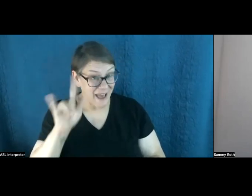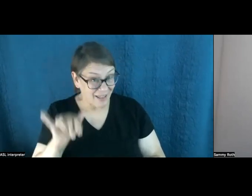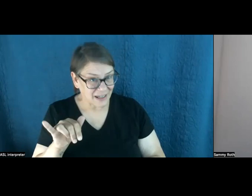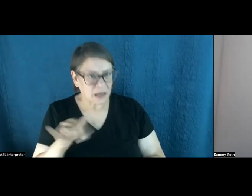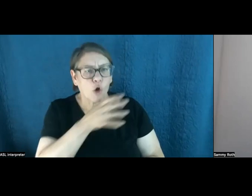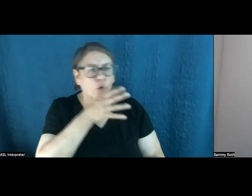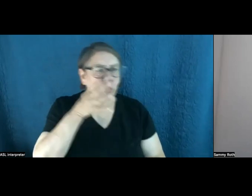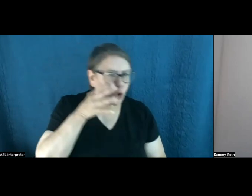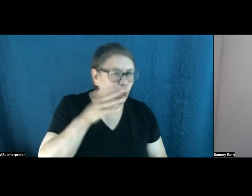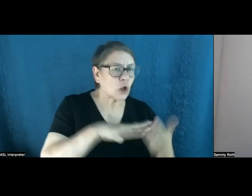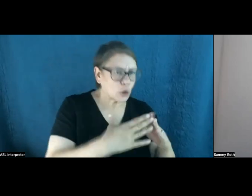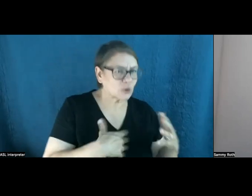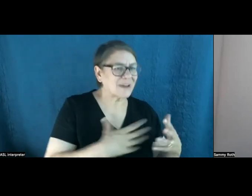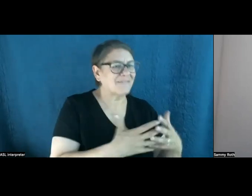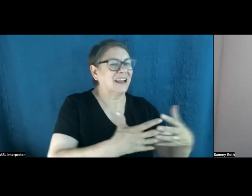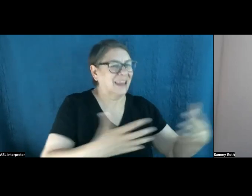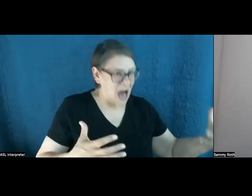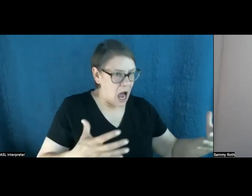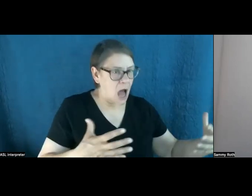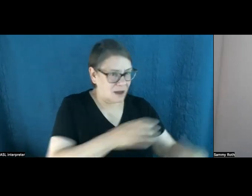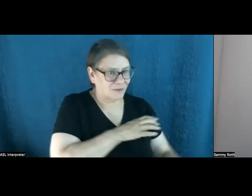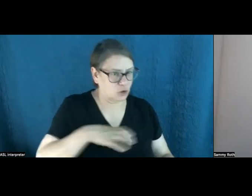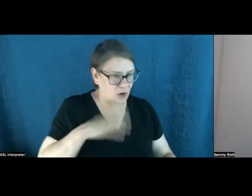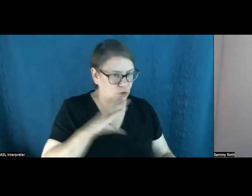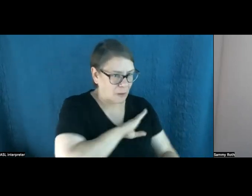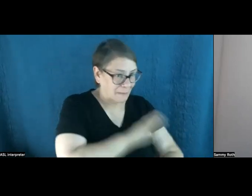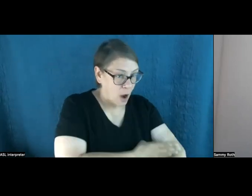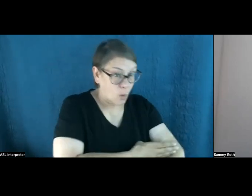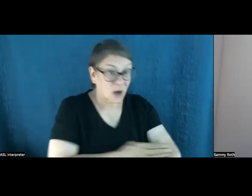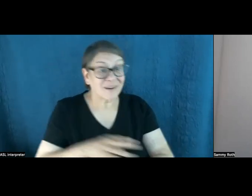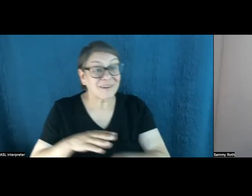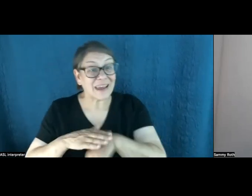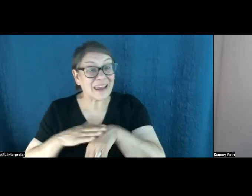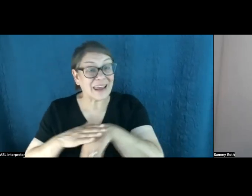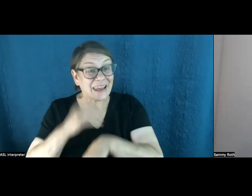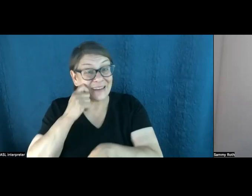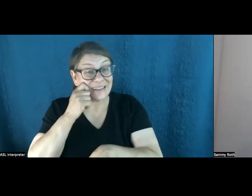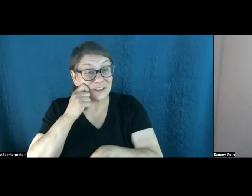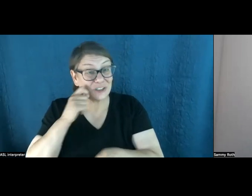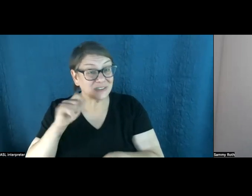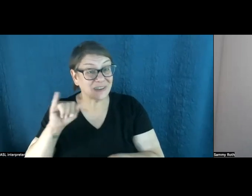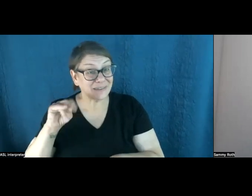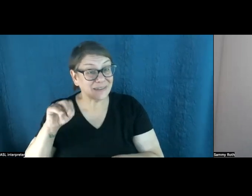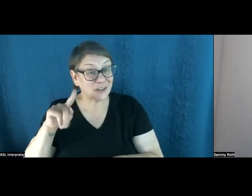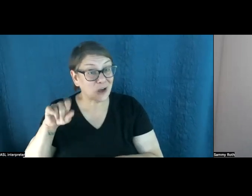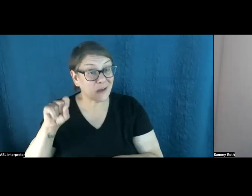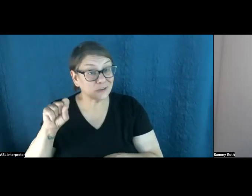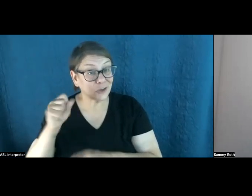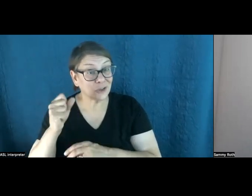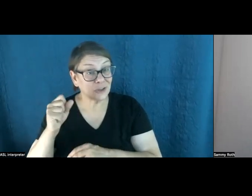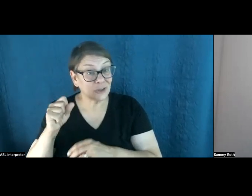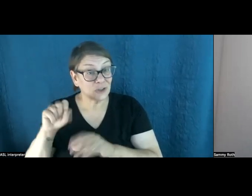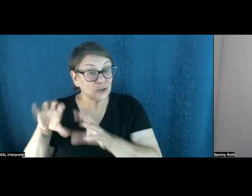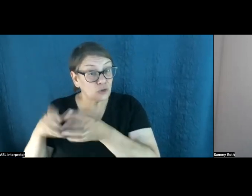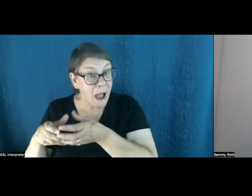at the composition of the U.S. Senate. Indigenous tribes, they have treaty rights and the moral high ground because of the terrible history there